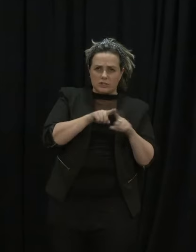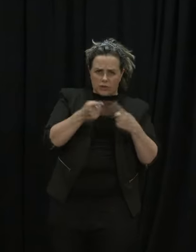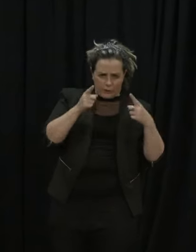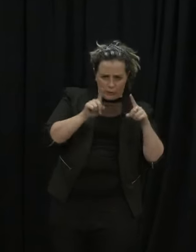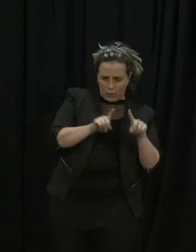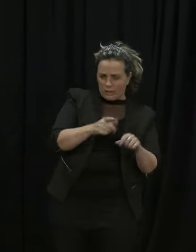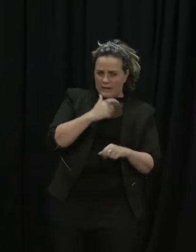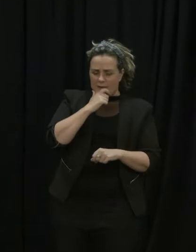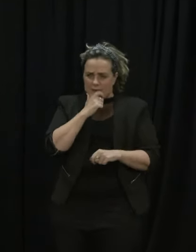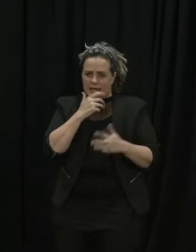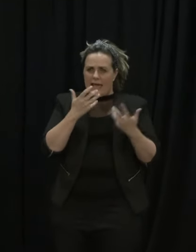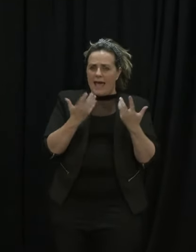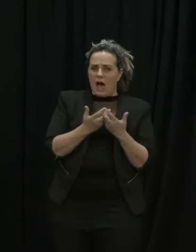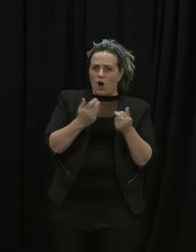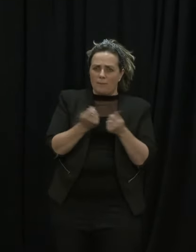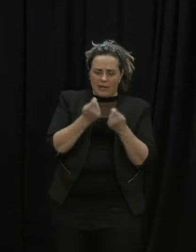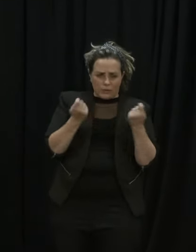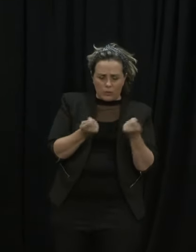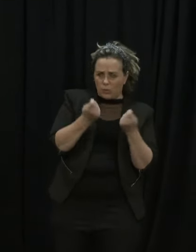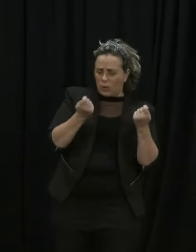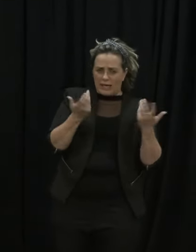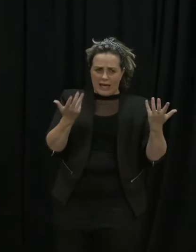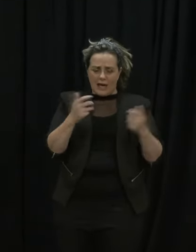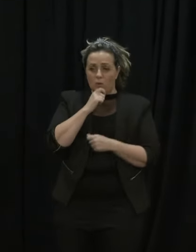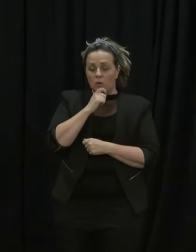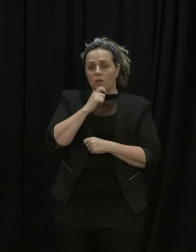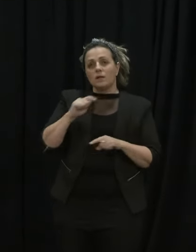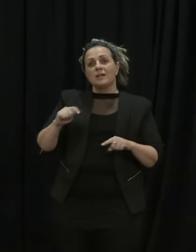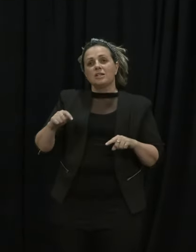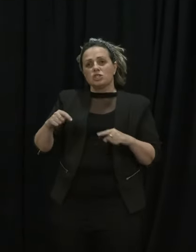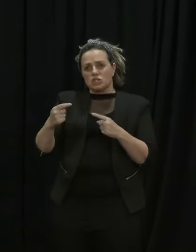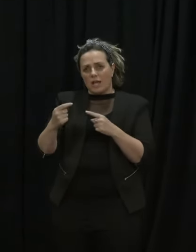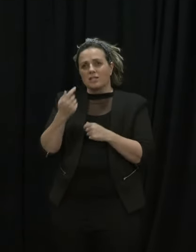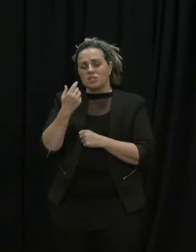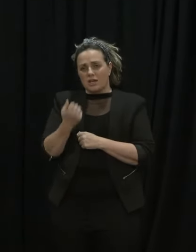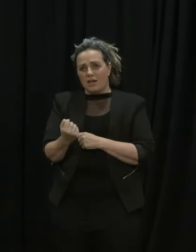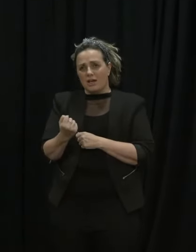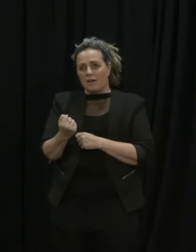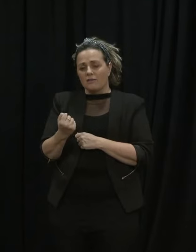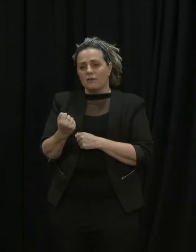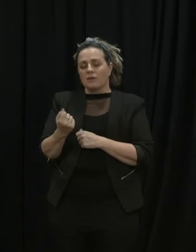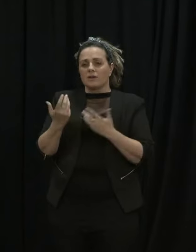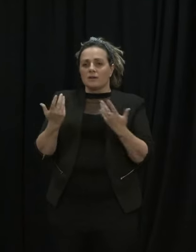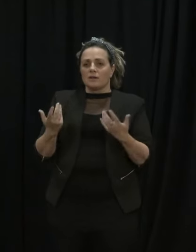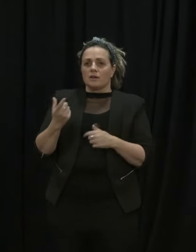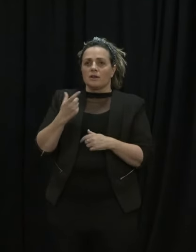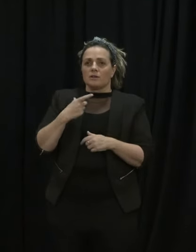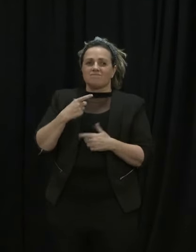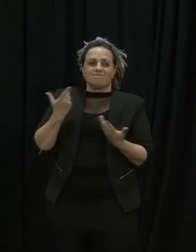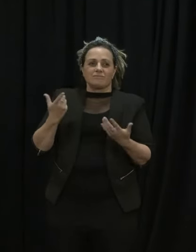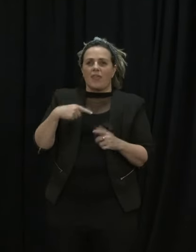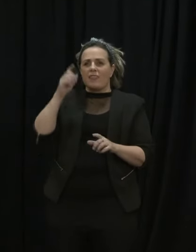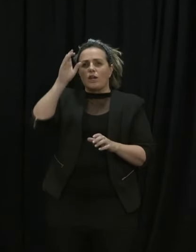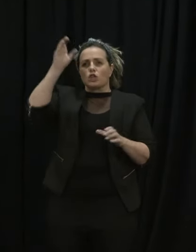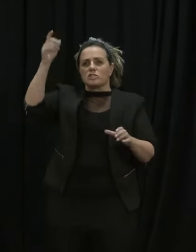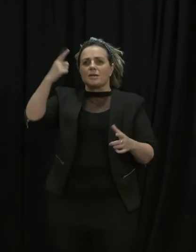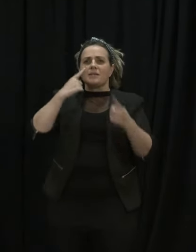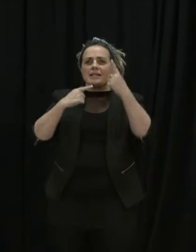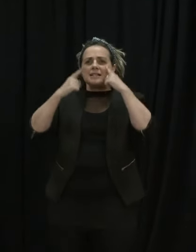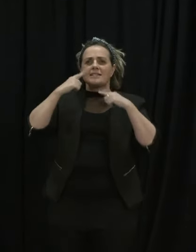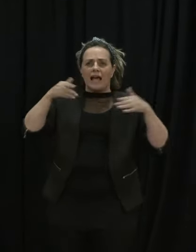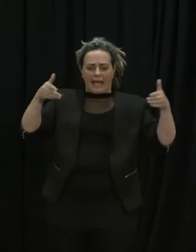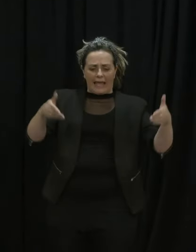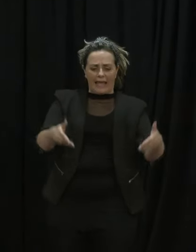to be able to facilitate people there it is challenged by the concept of tangi and because tangi and